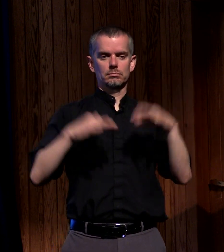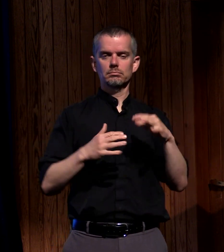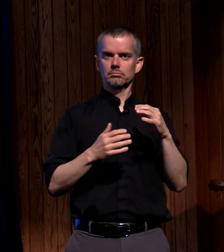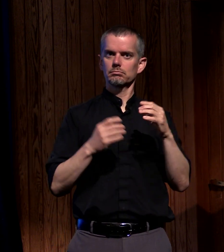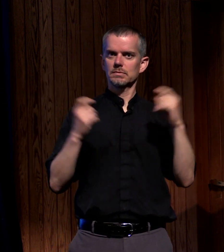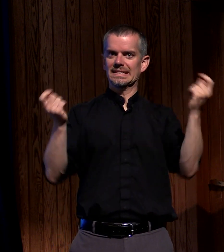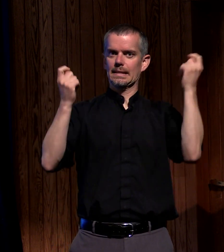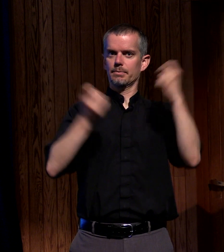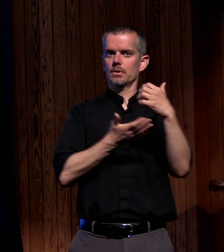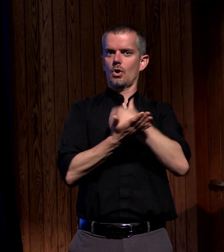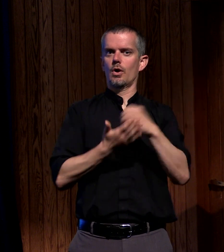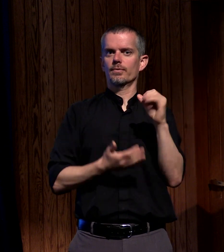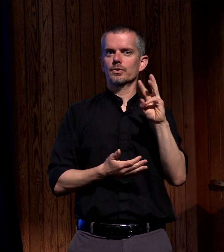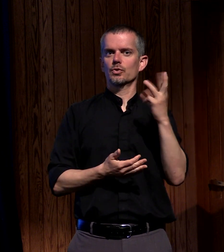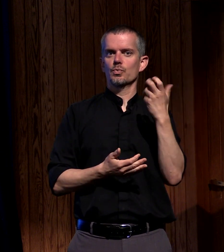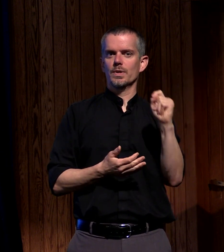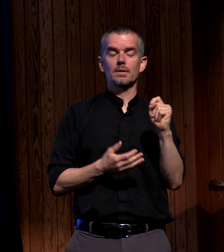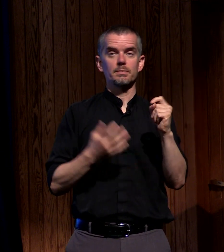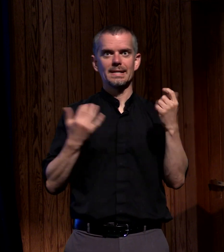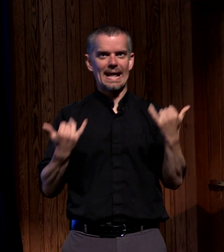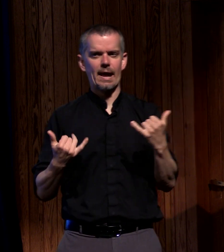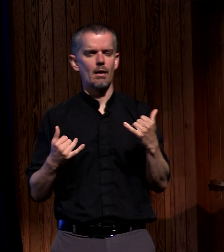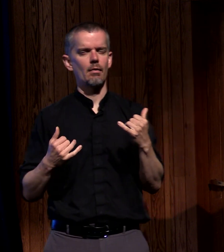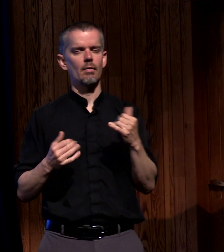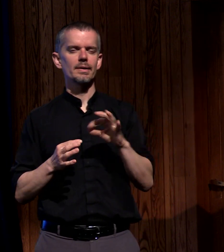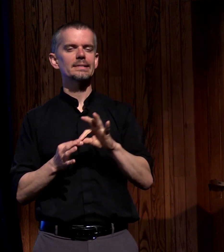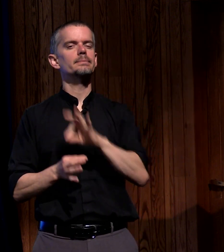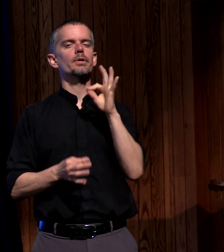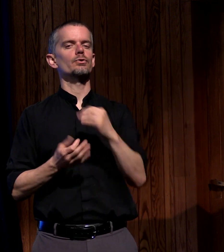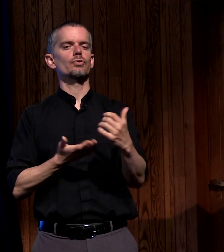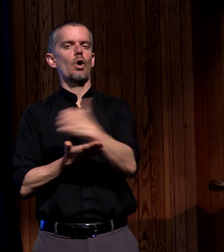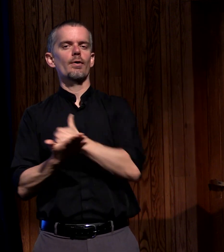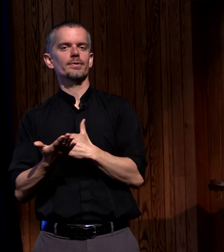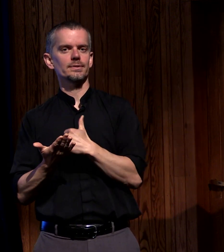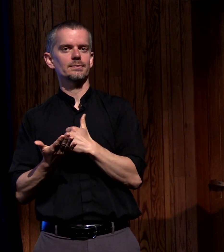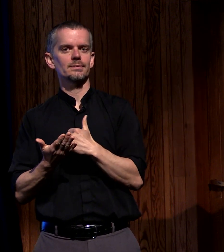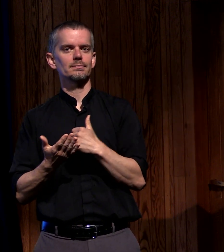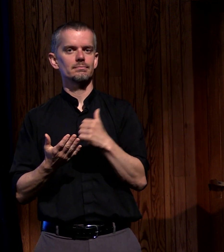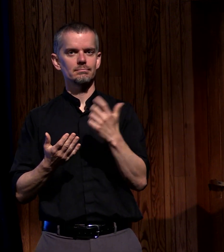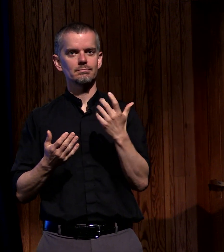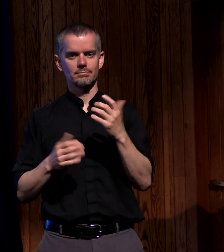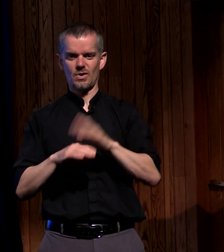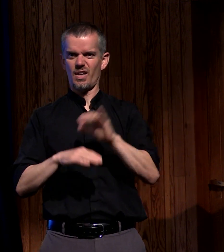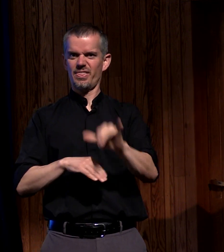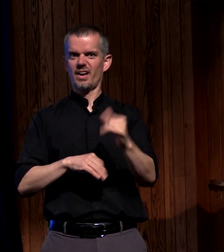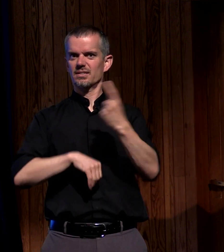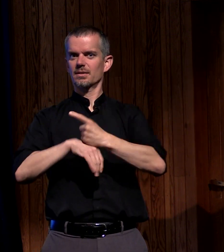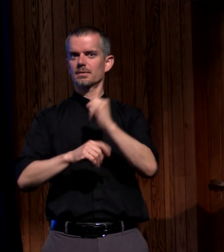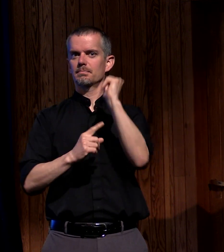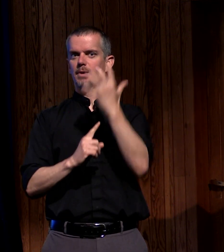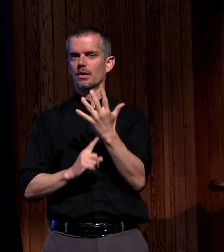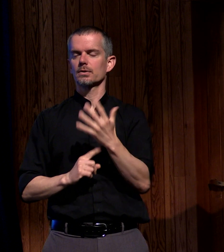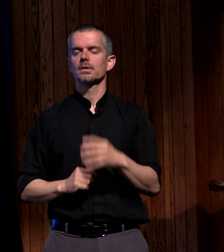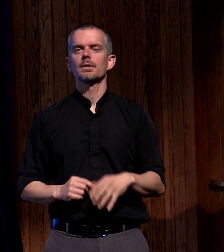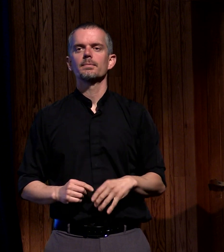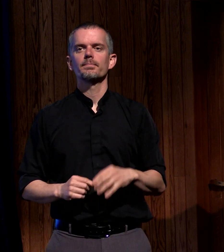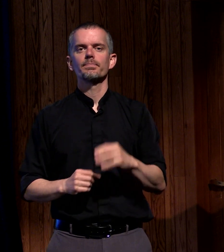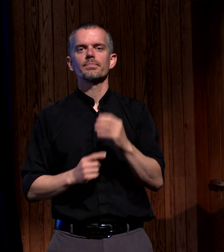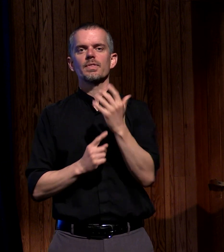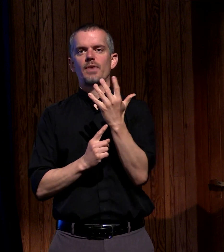here now there is a harvest a spiritual harvest that happens on Pentecost the spirit lit the flame and the church